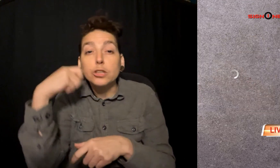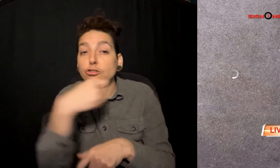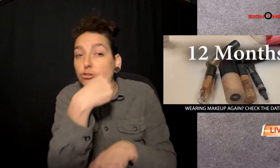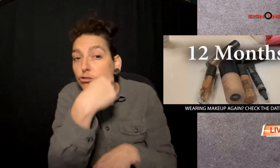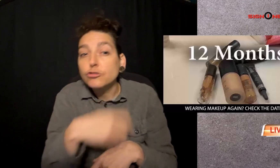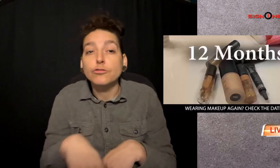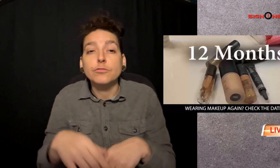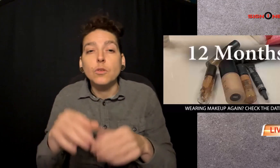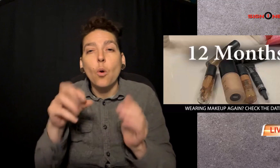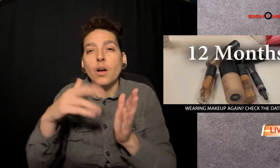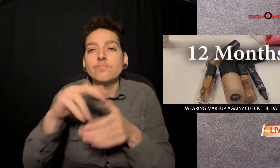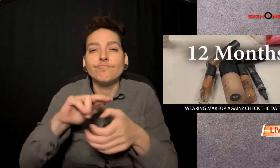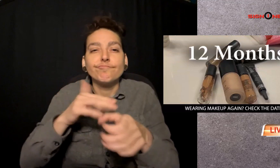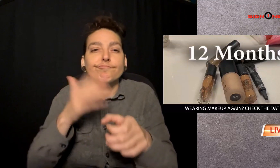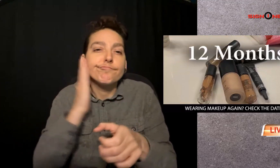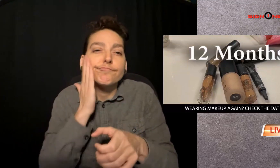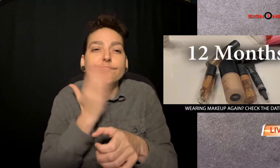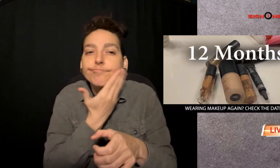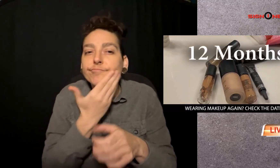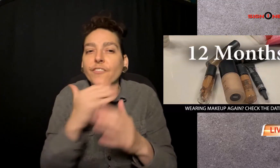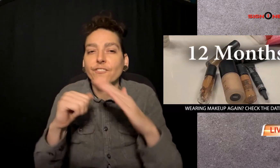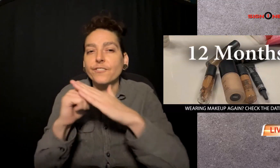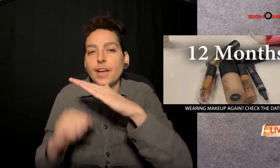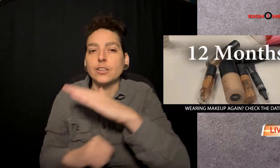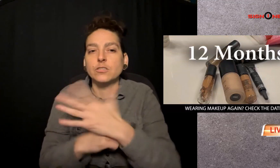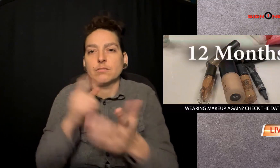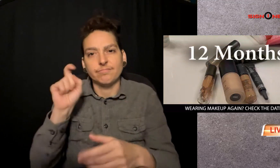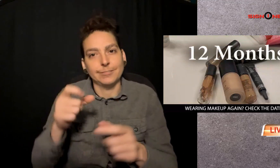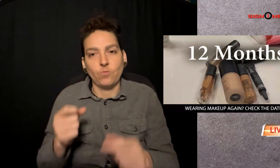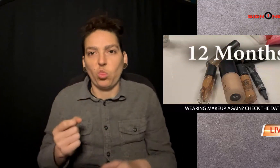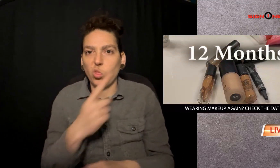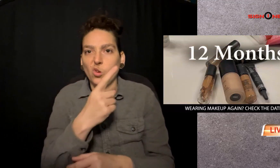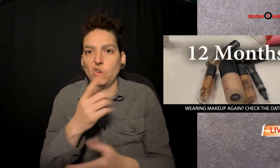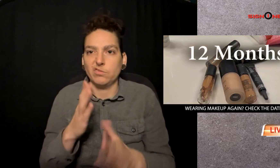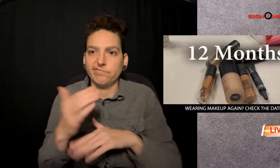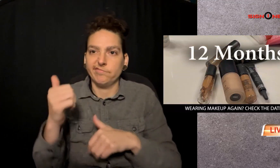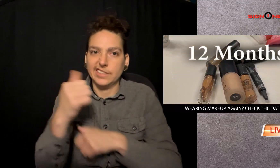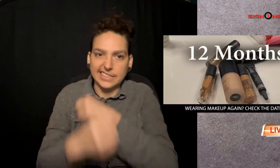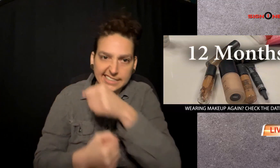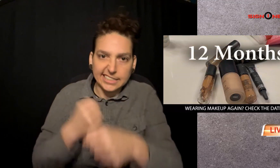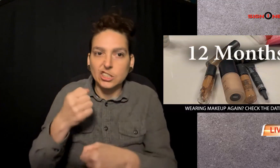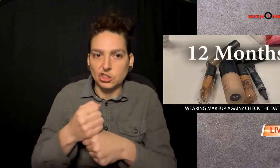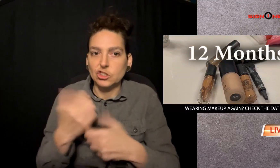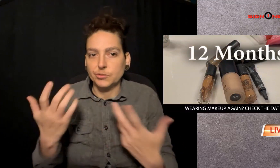Liquid blushes, concealers, or foundations throw that out after a year.